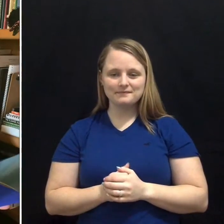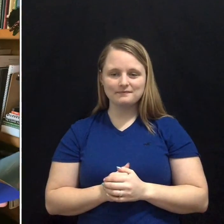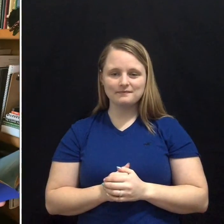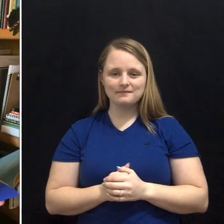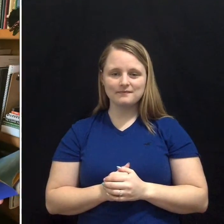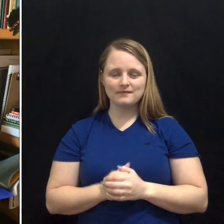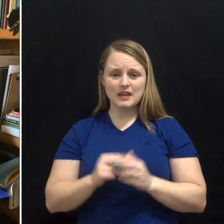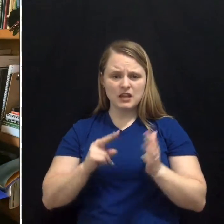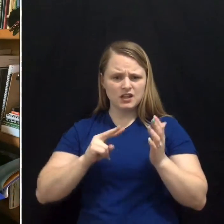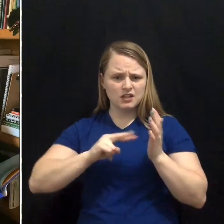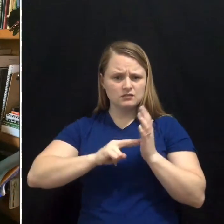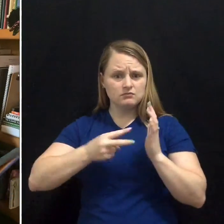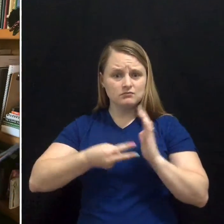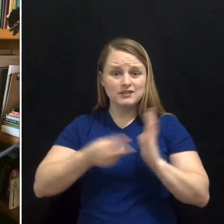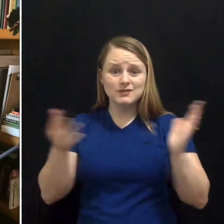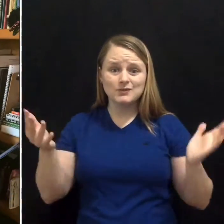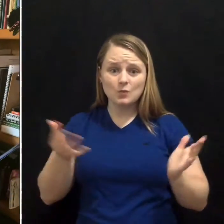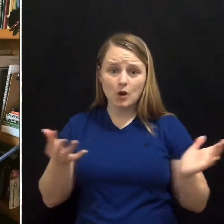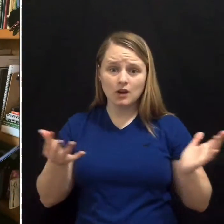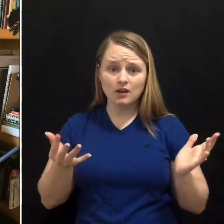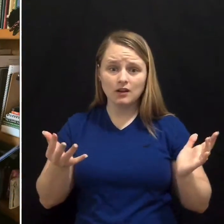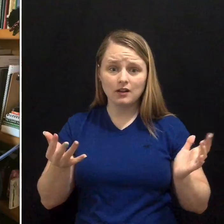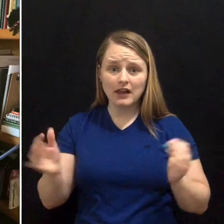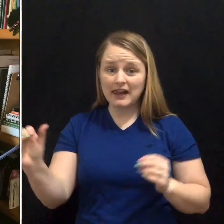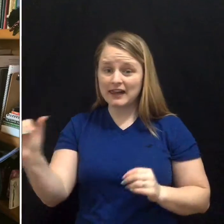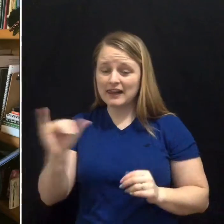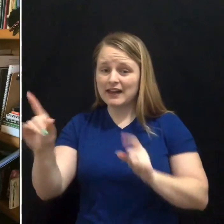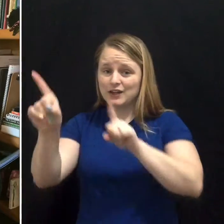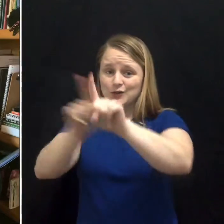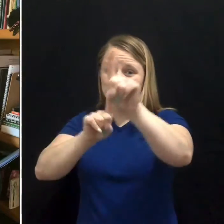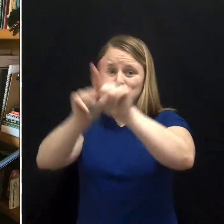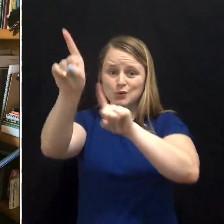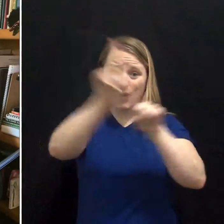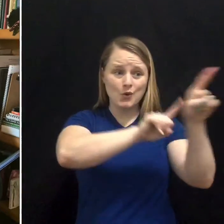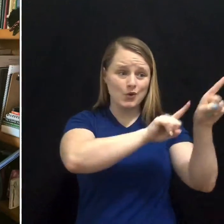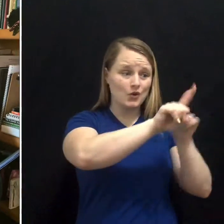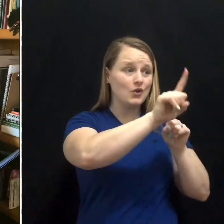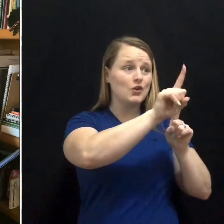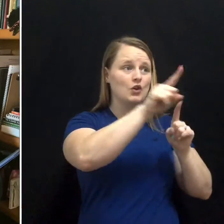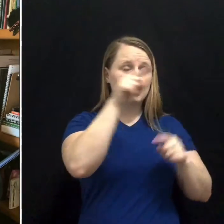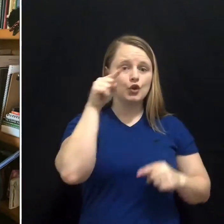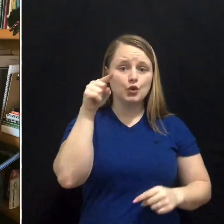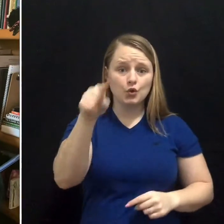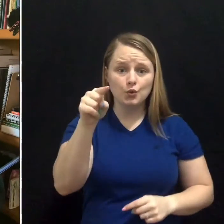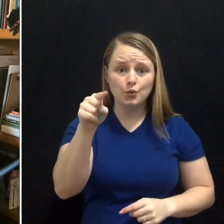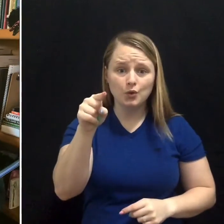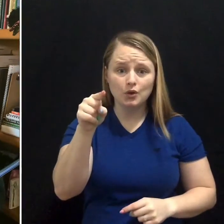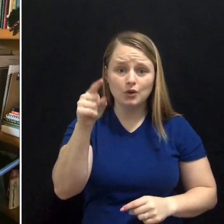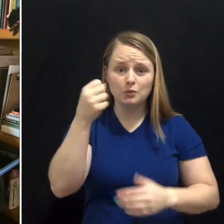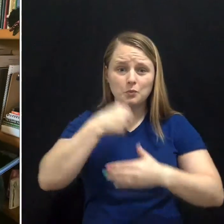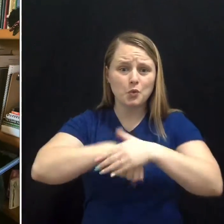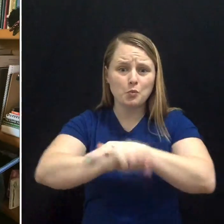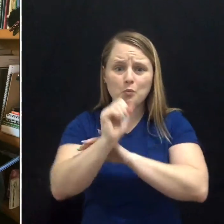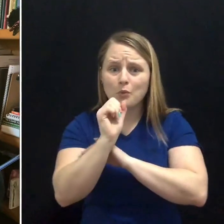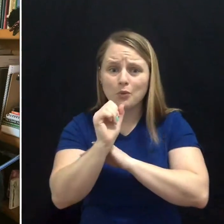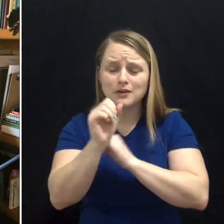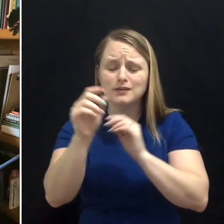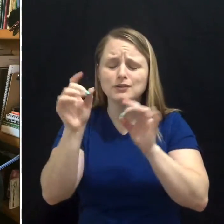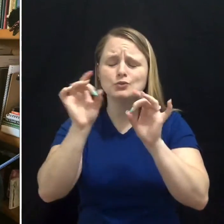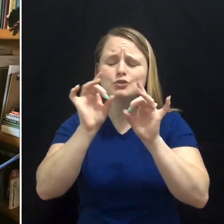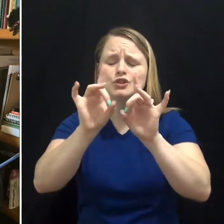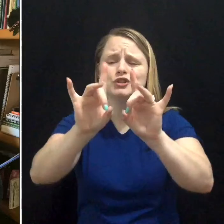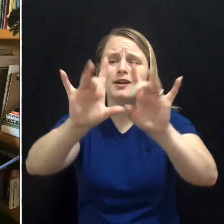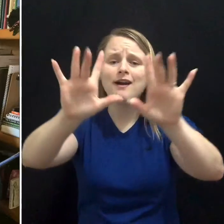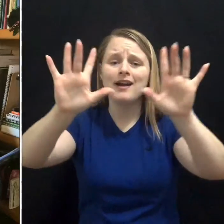And it means, like a star, you were born to